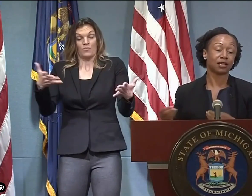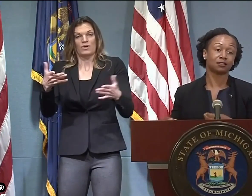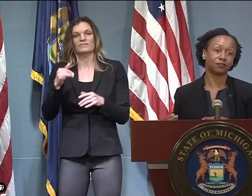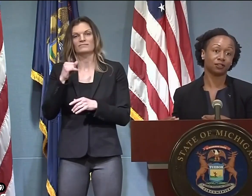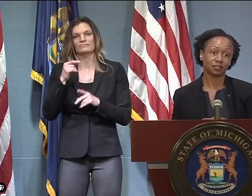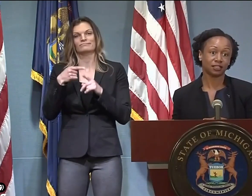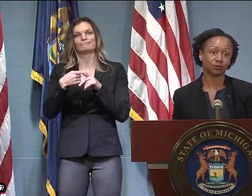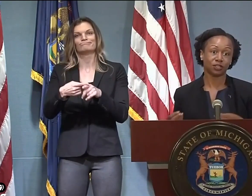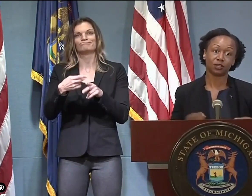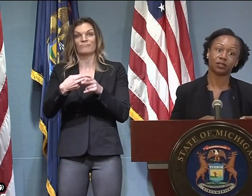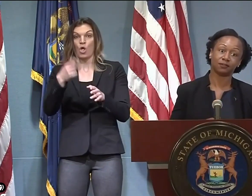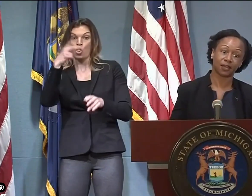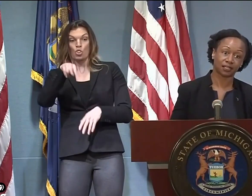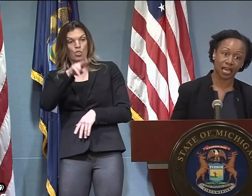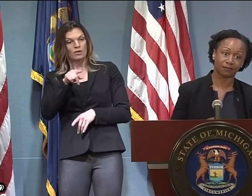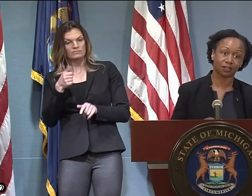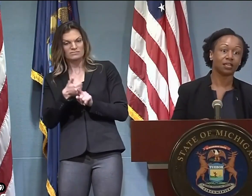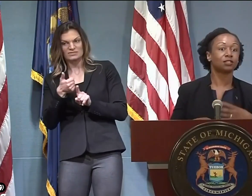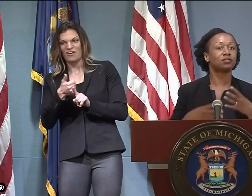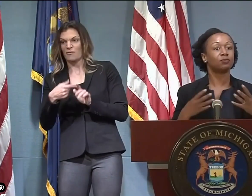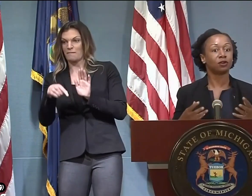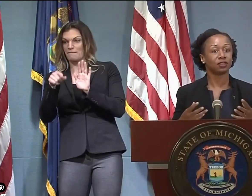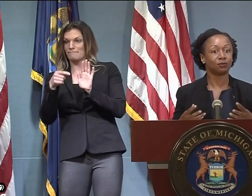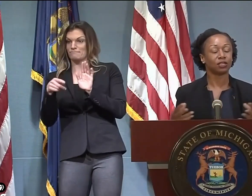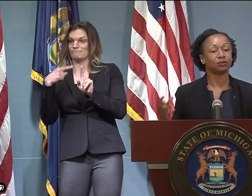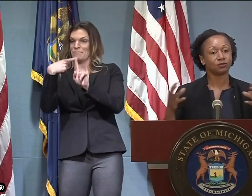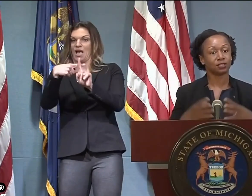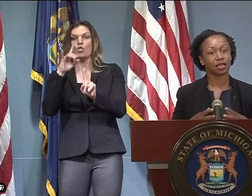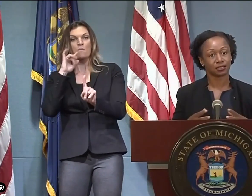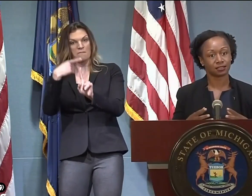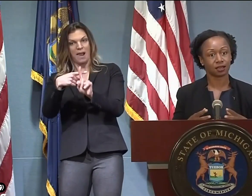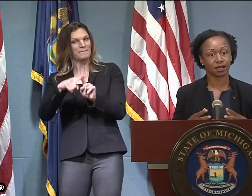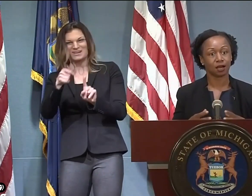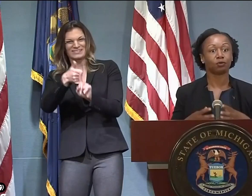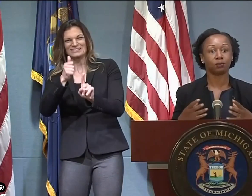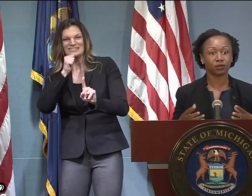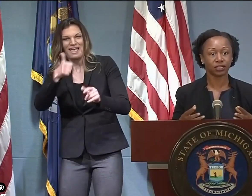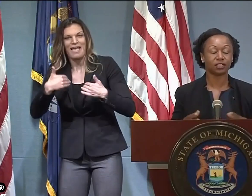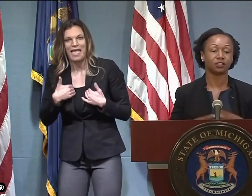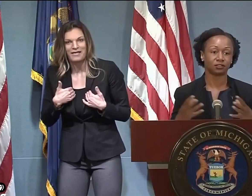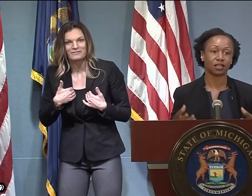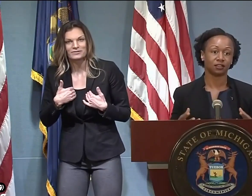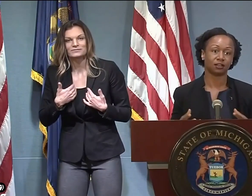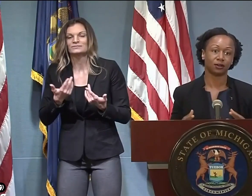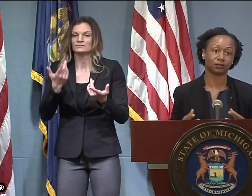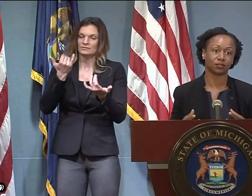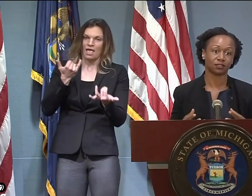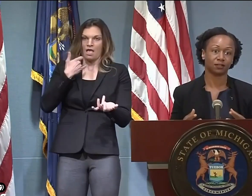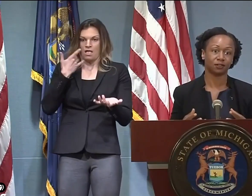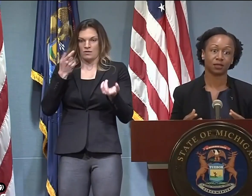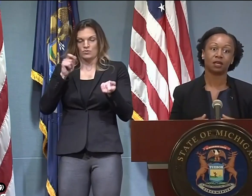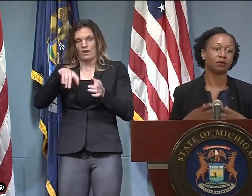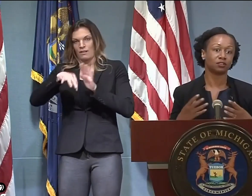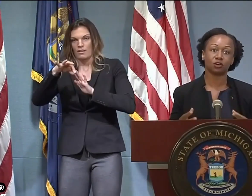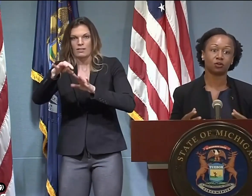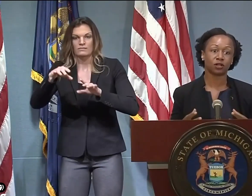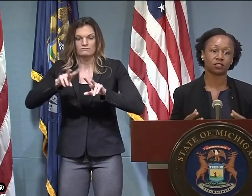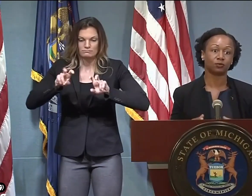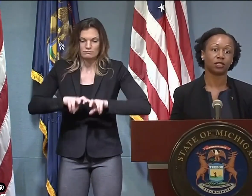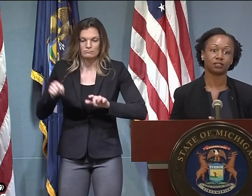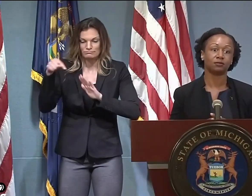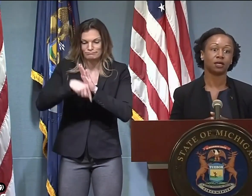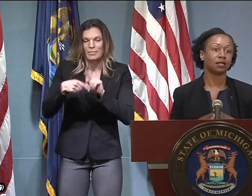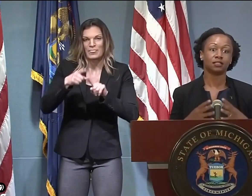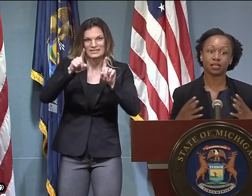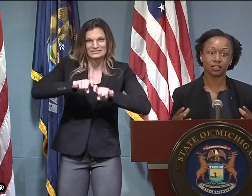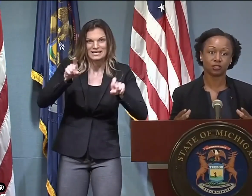positive result. So the test may say that you're positive for the disease when you don't in fact have it. So it's important that we use the test appropriately and understand